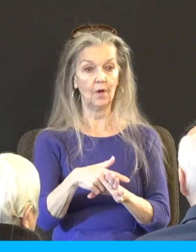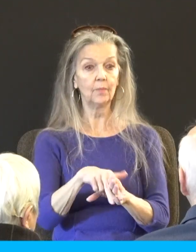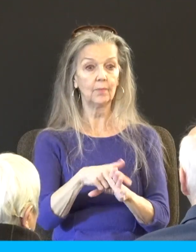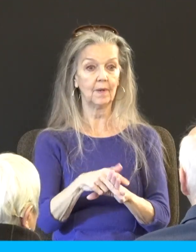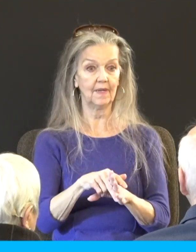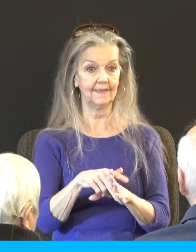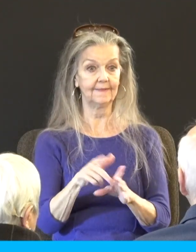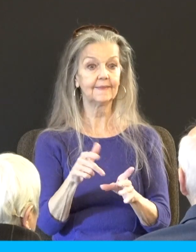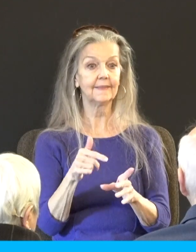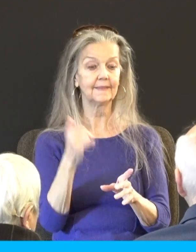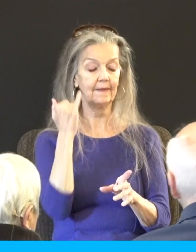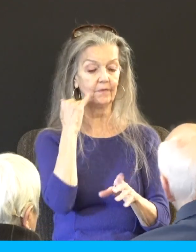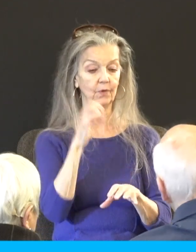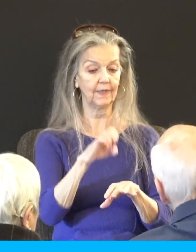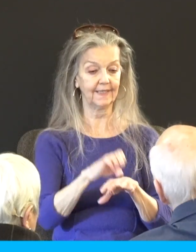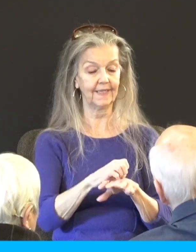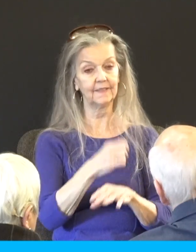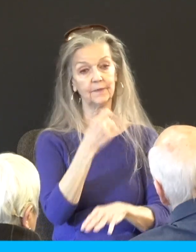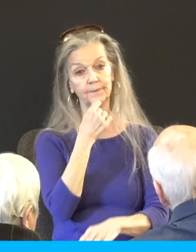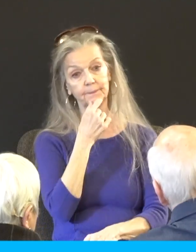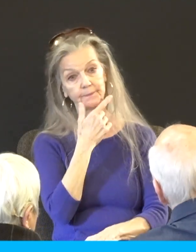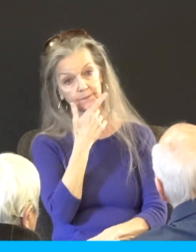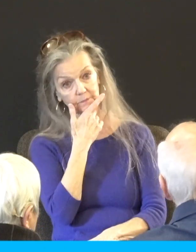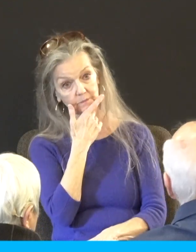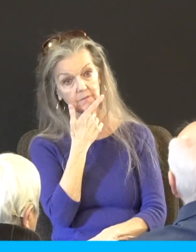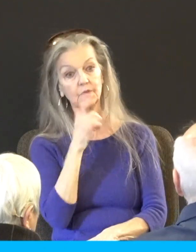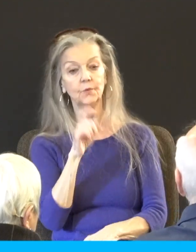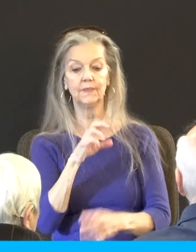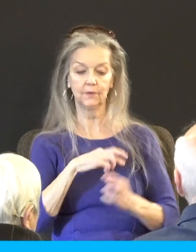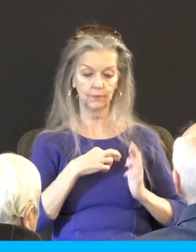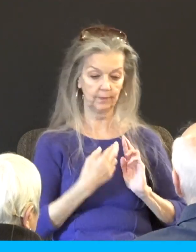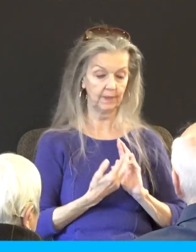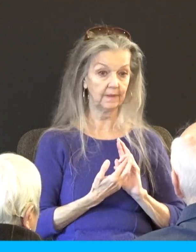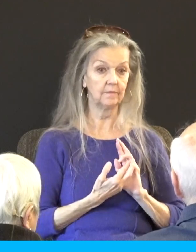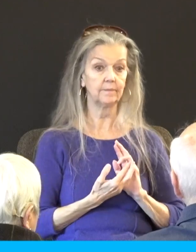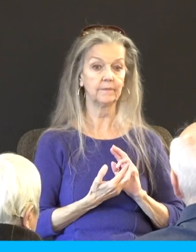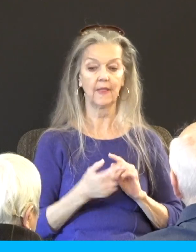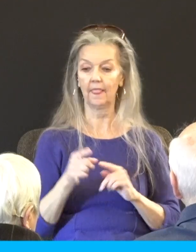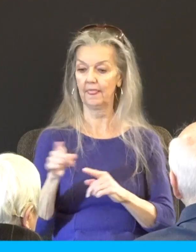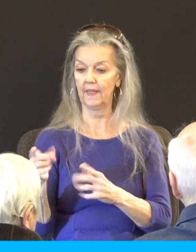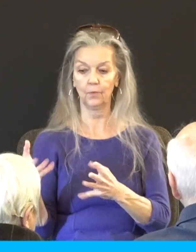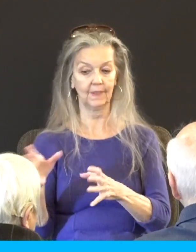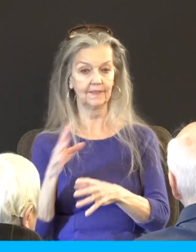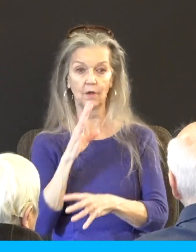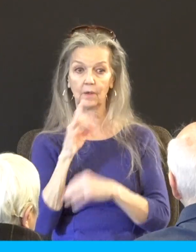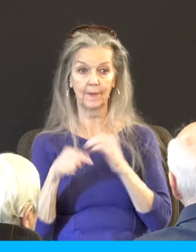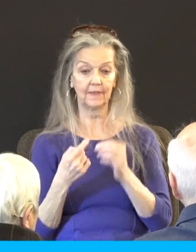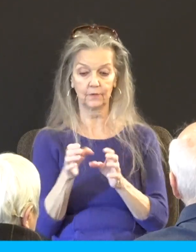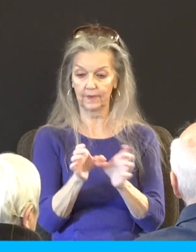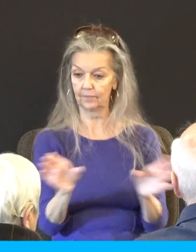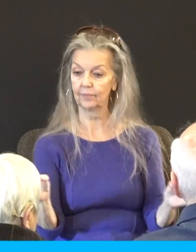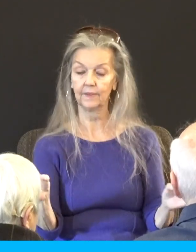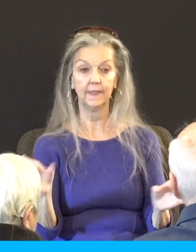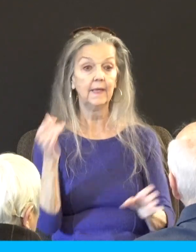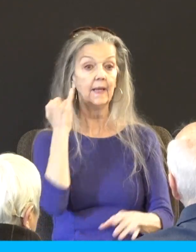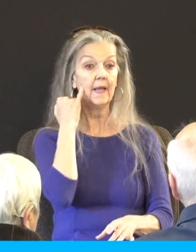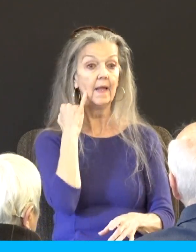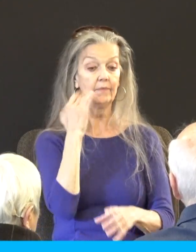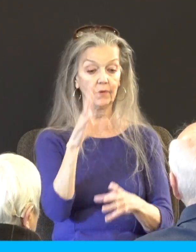that if you're engaged in homosexual practices you need to repent they don't want to talk about it but if you're engaged in heterosexual practices